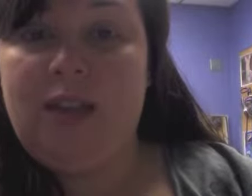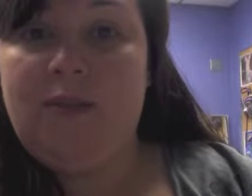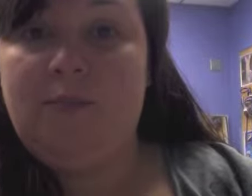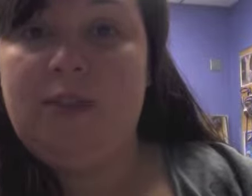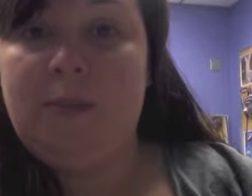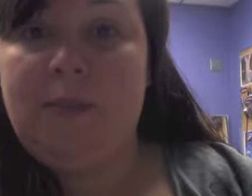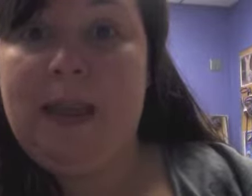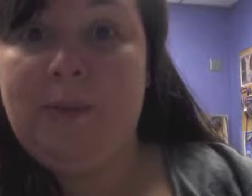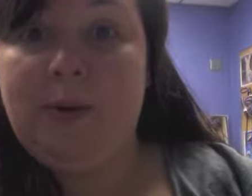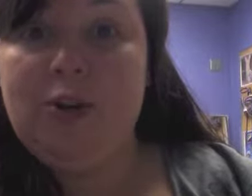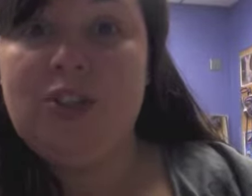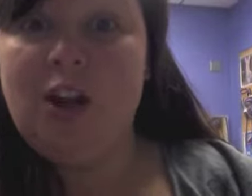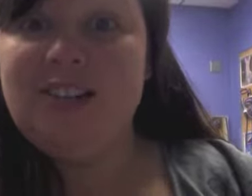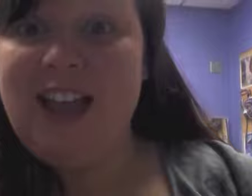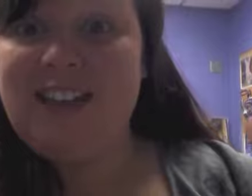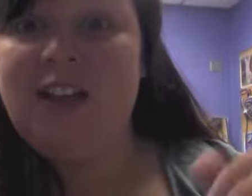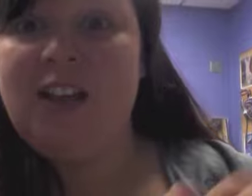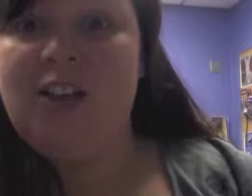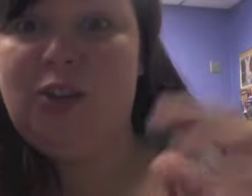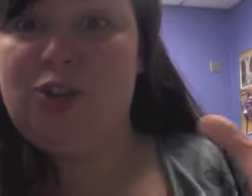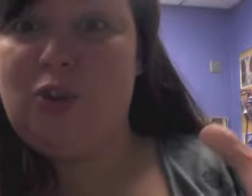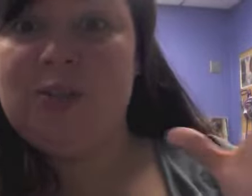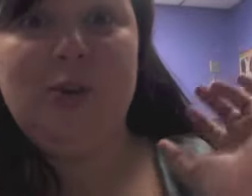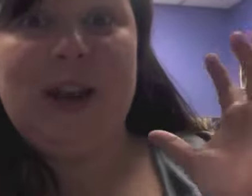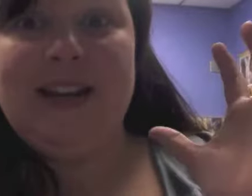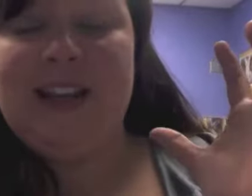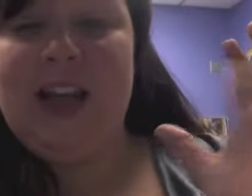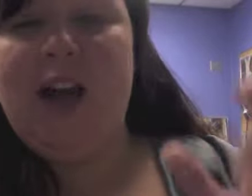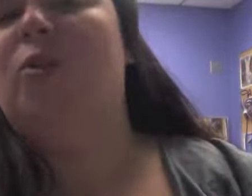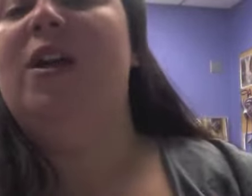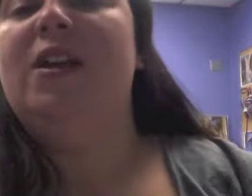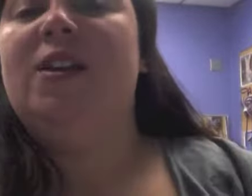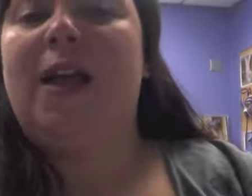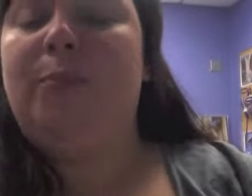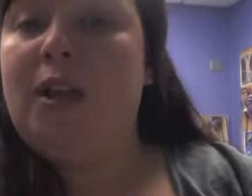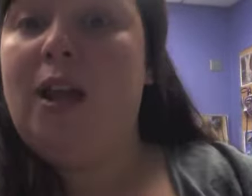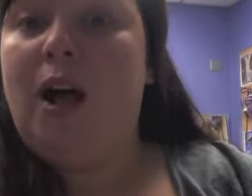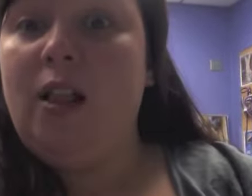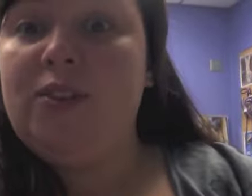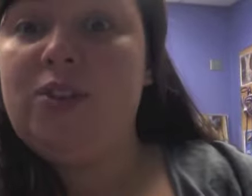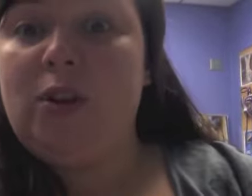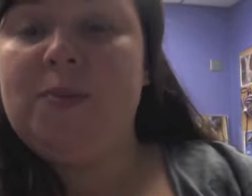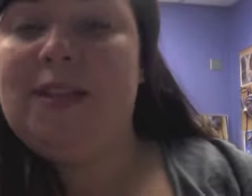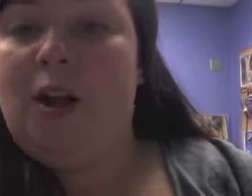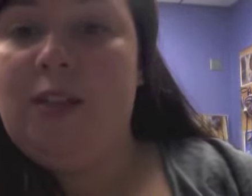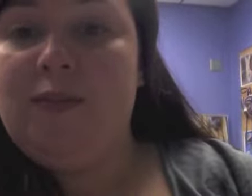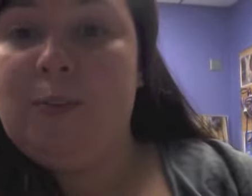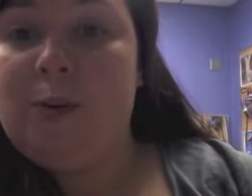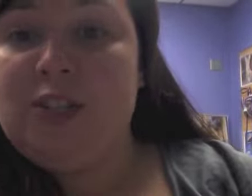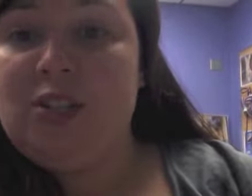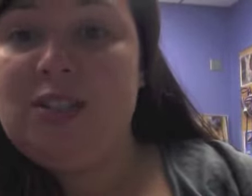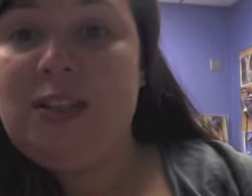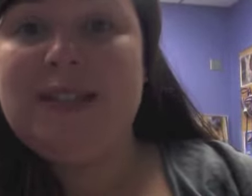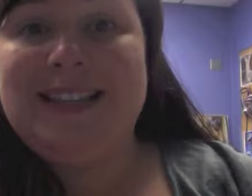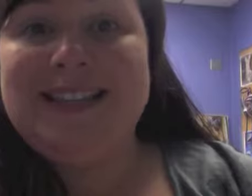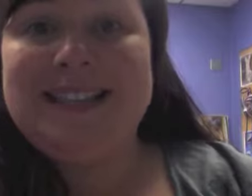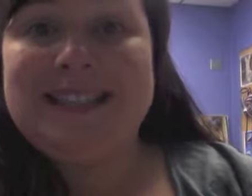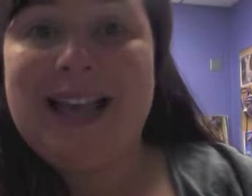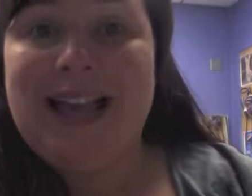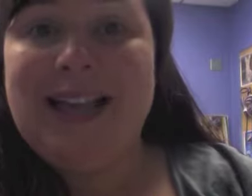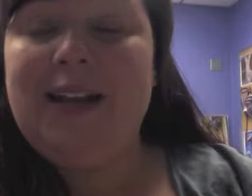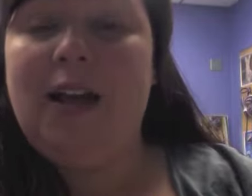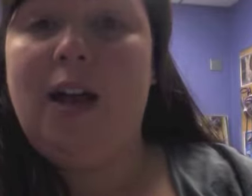papers are done. Your scripts are ready to go. I put all of the scripts and all of your permission slips inside